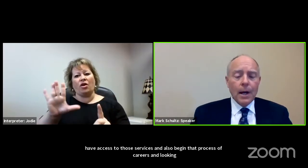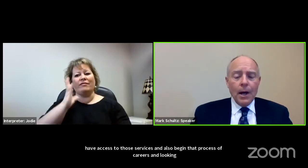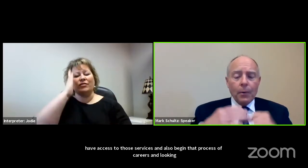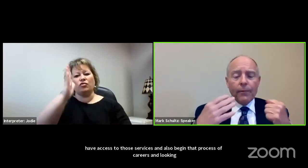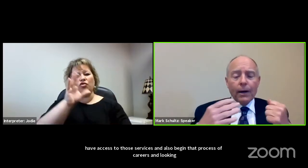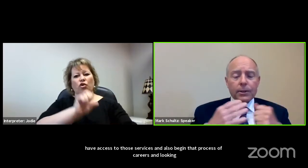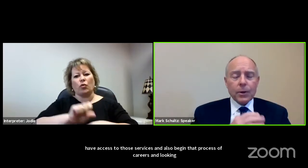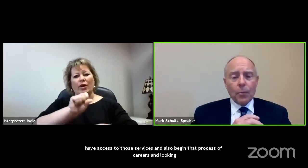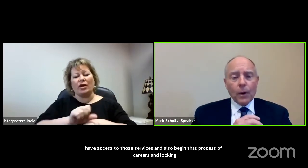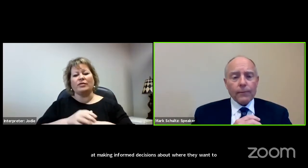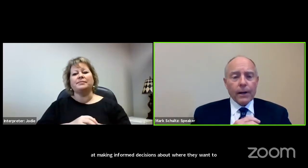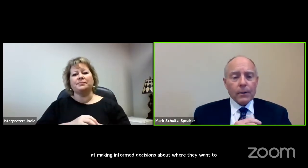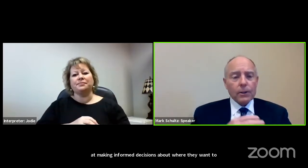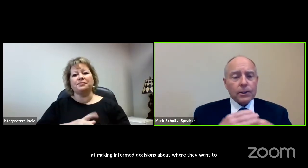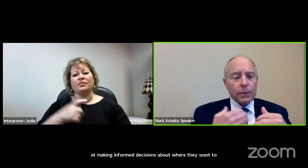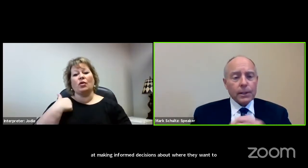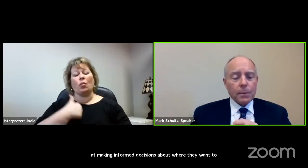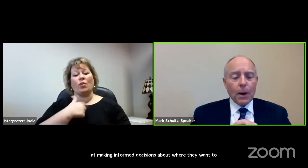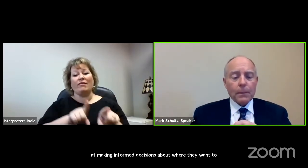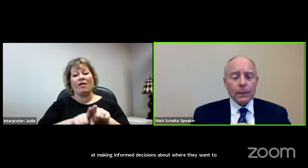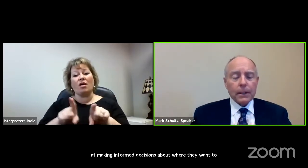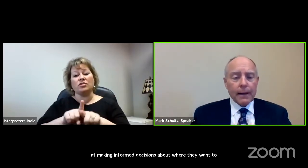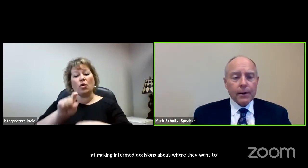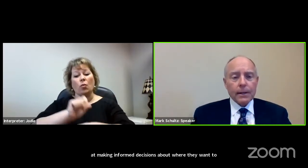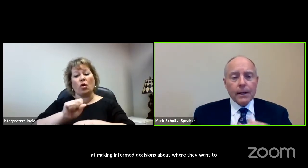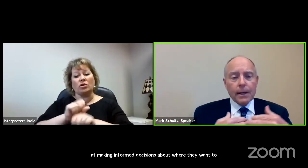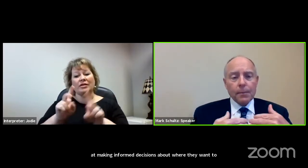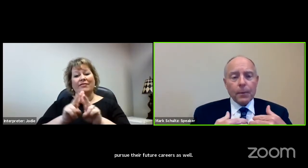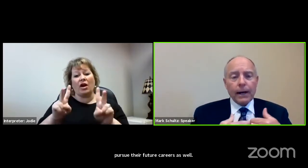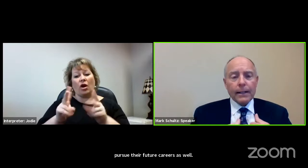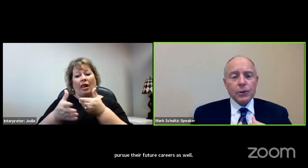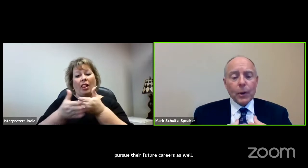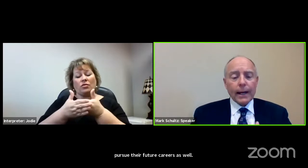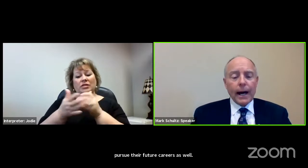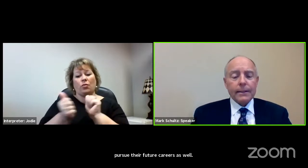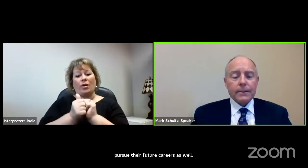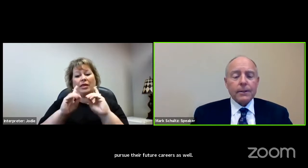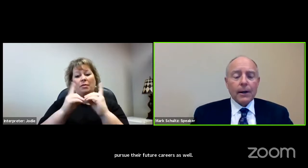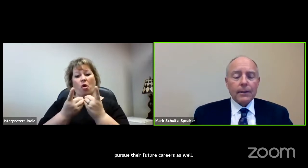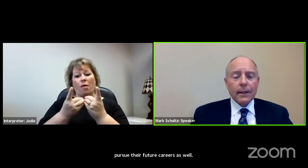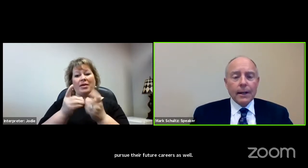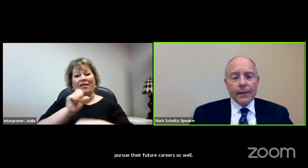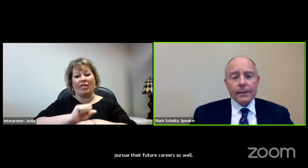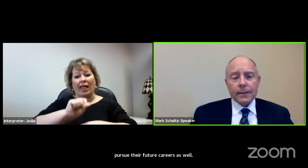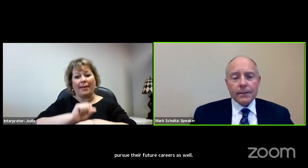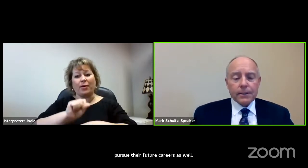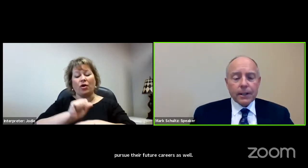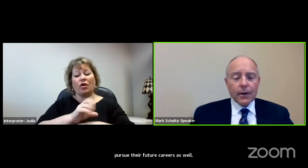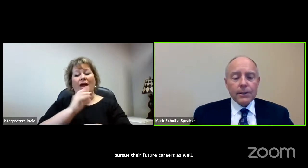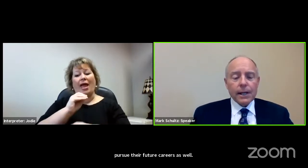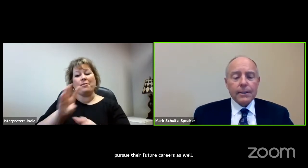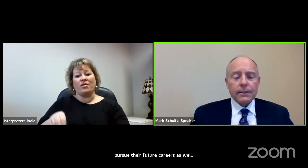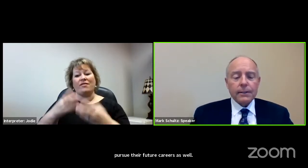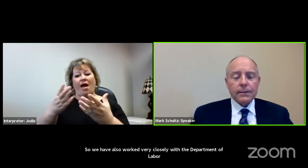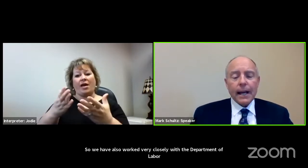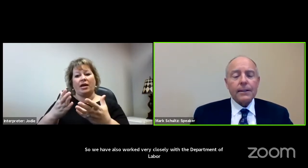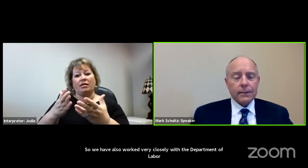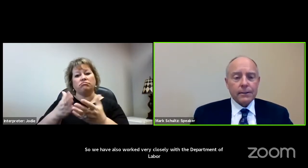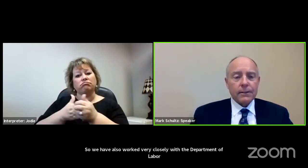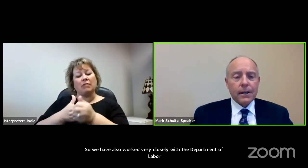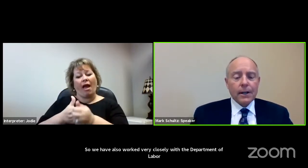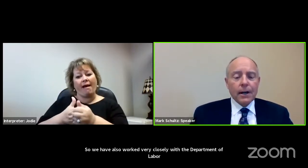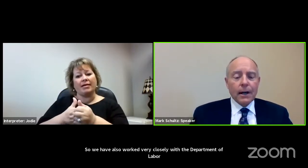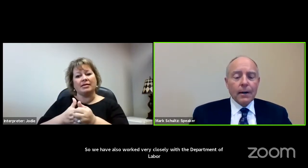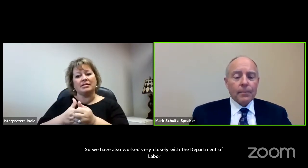So we've also worked very closely with the Department of Labor in providing joint guidance on things such as negotiations and